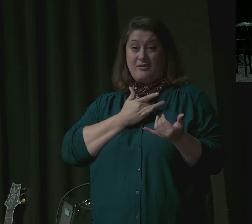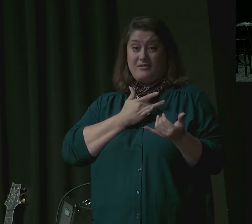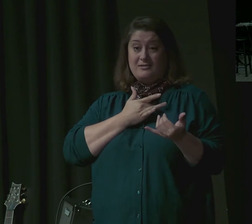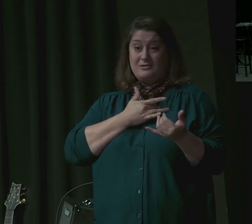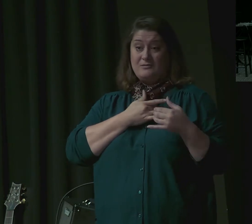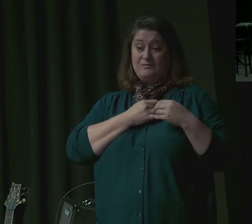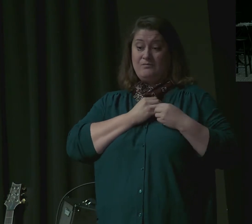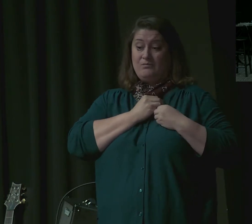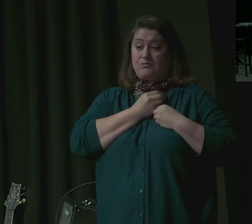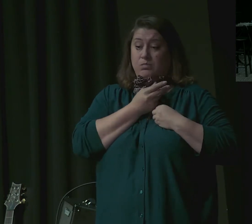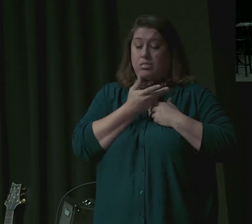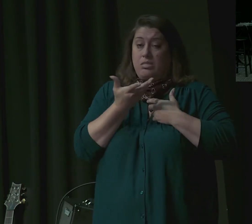to the fore.